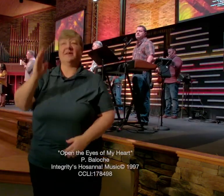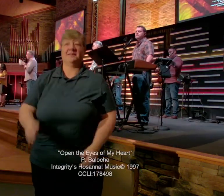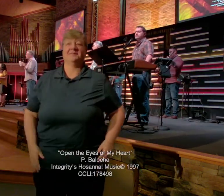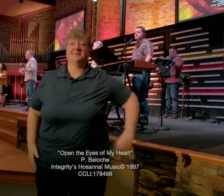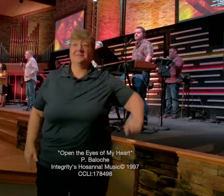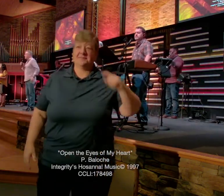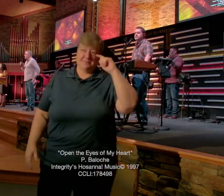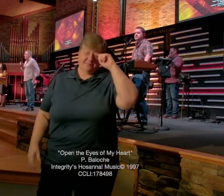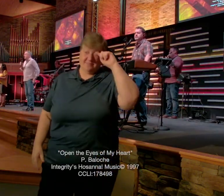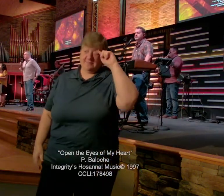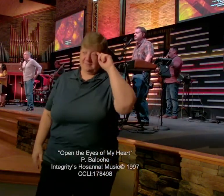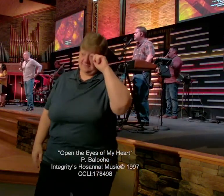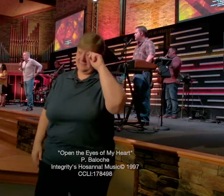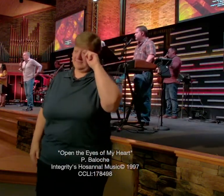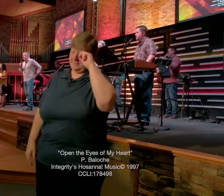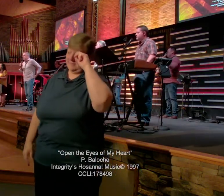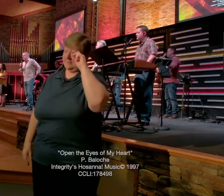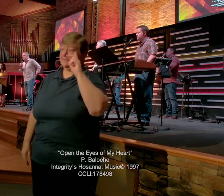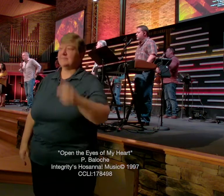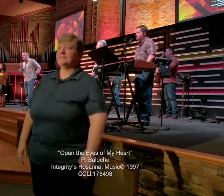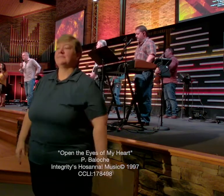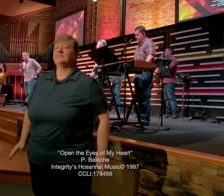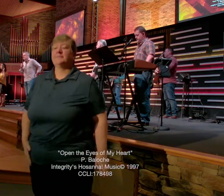Make this song your prayer this morning.